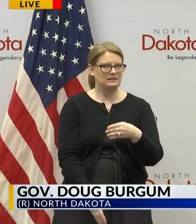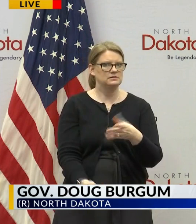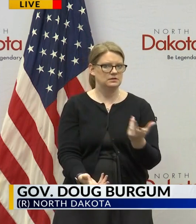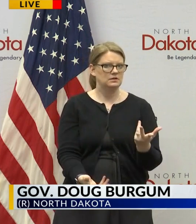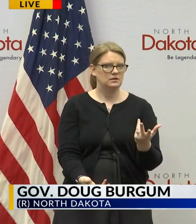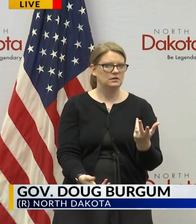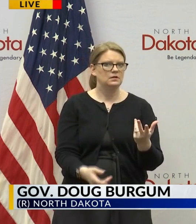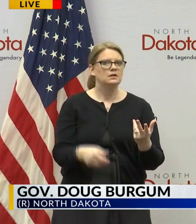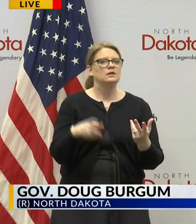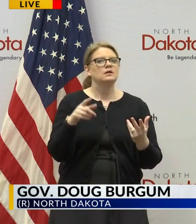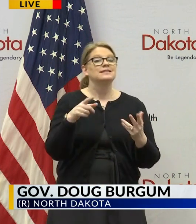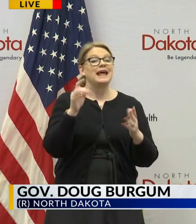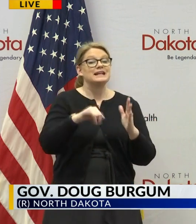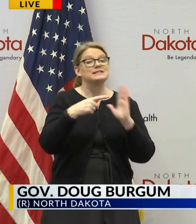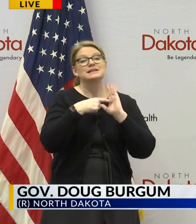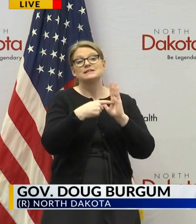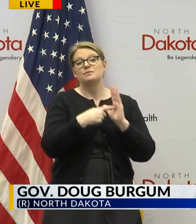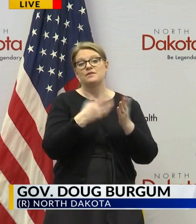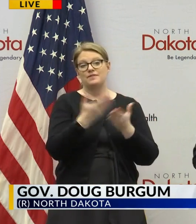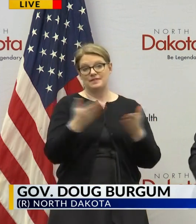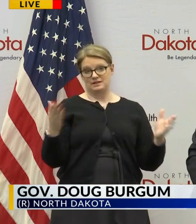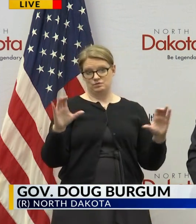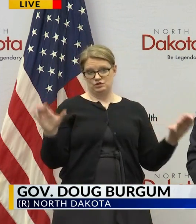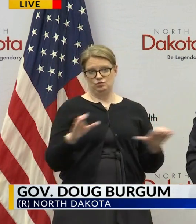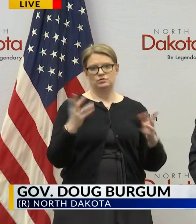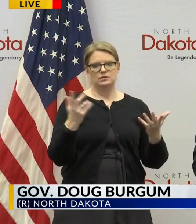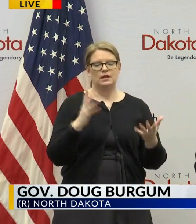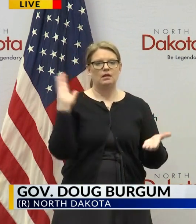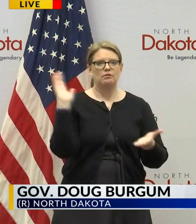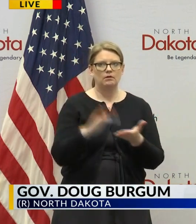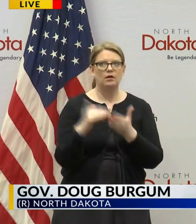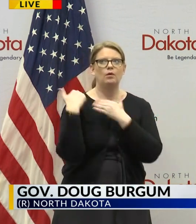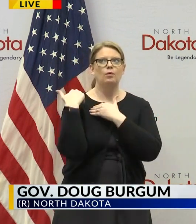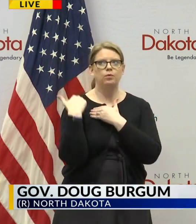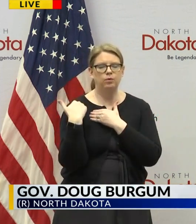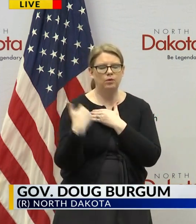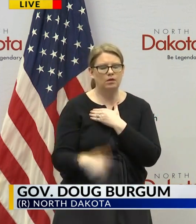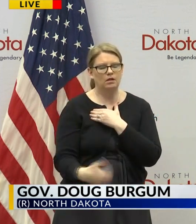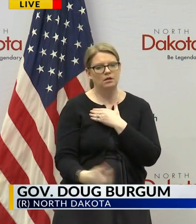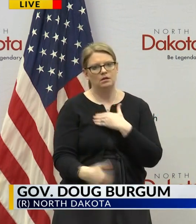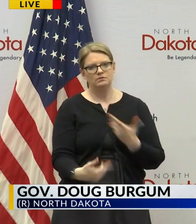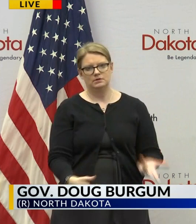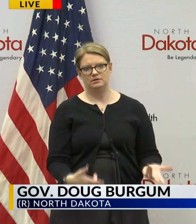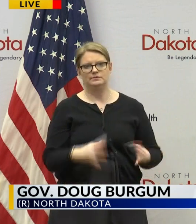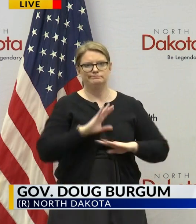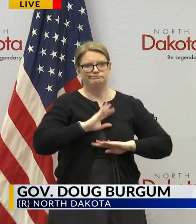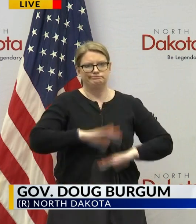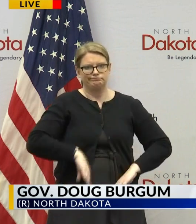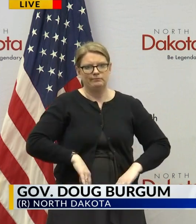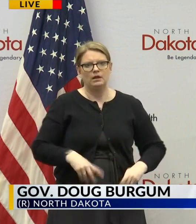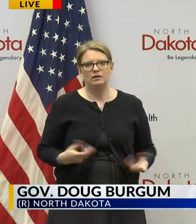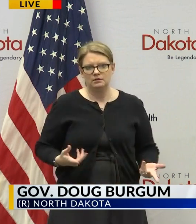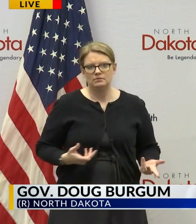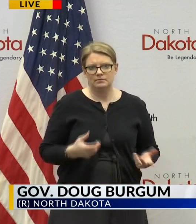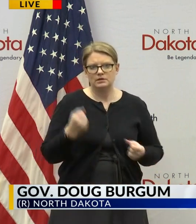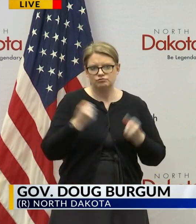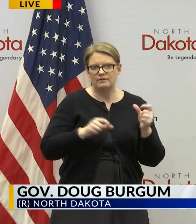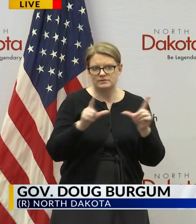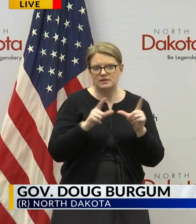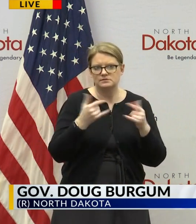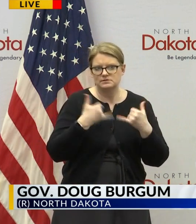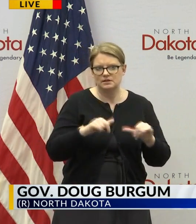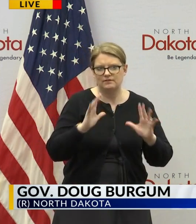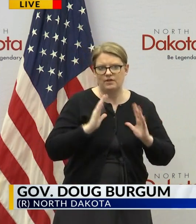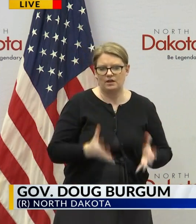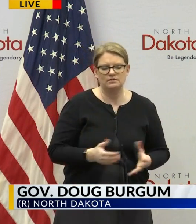example of things that we can do to relieve burdens on citizen and also reduce contact I'm going